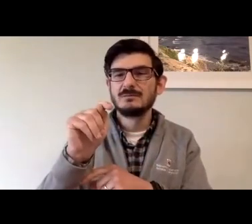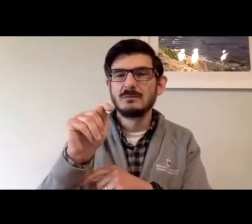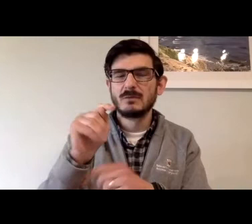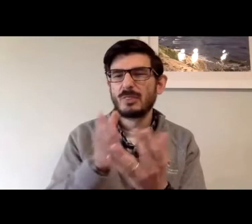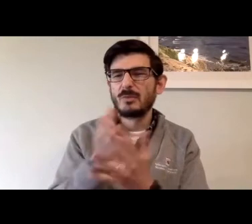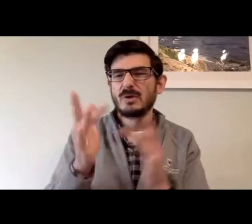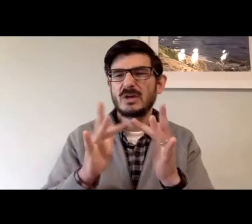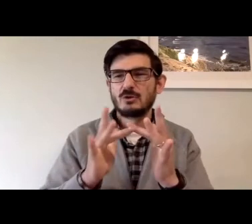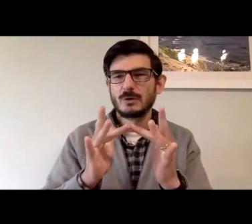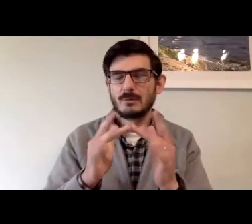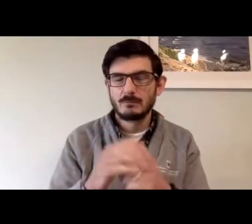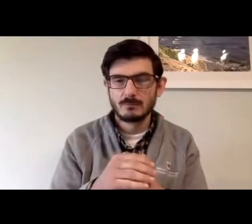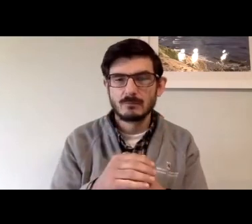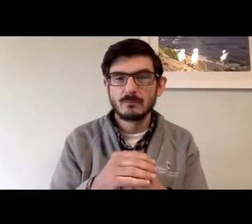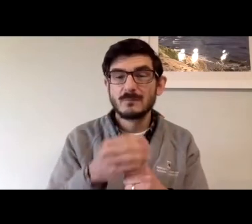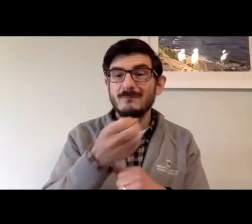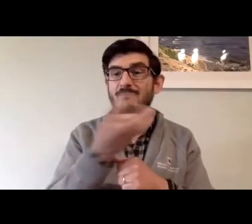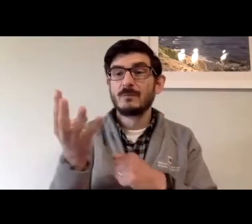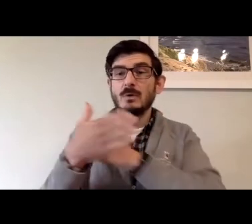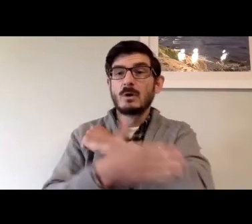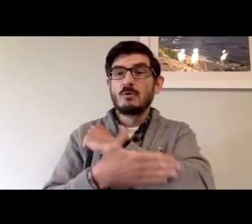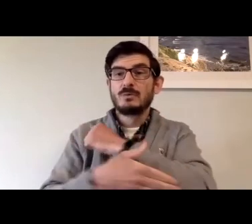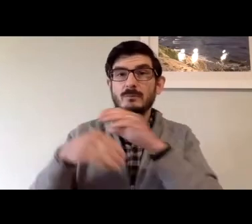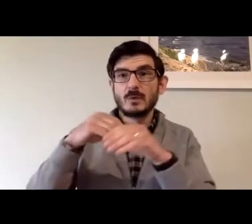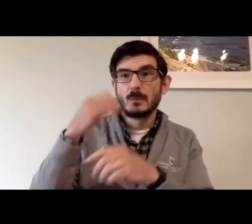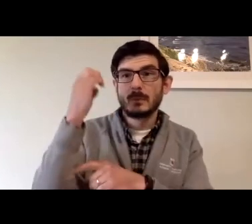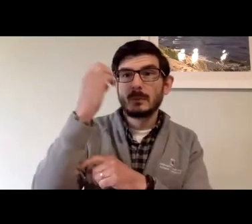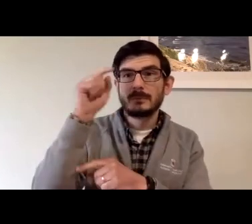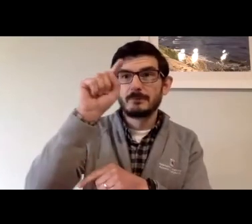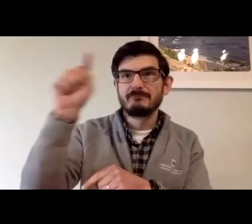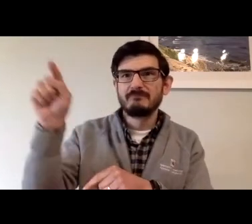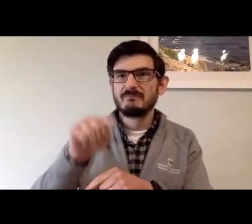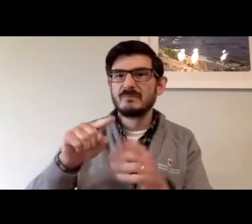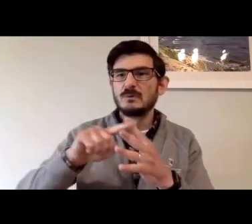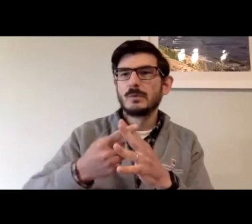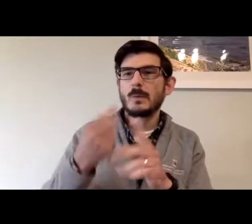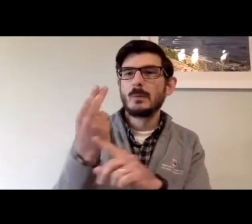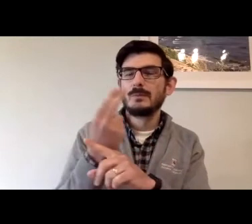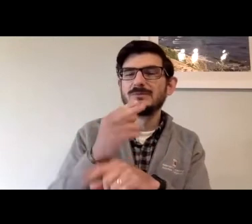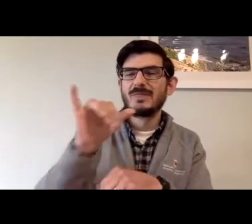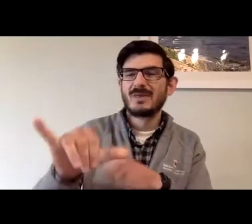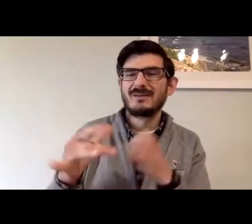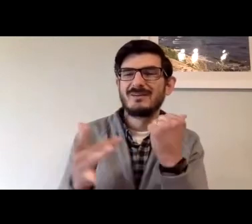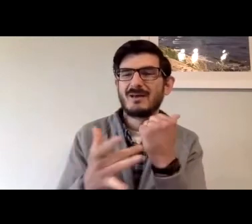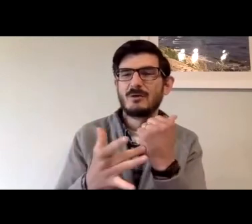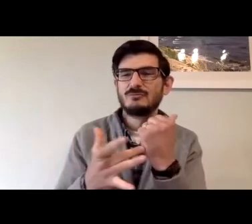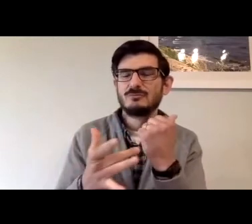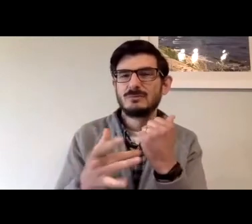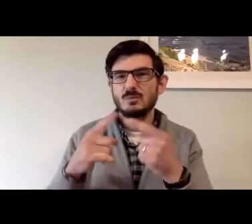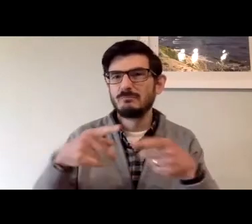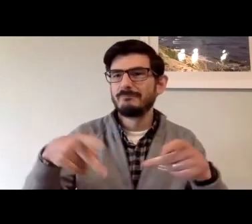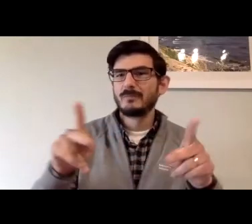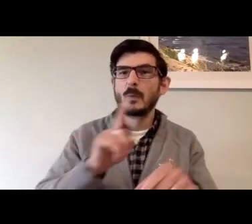place to allow for texting to happen in real time through the internet. A few countries in Europe began